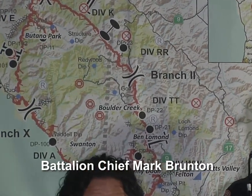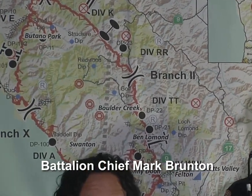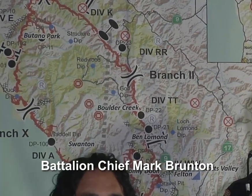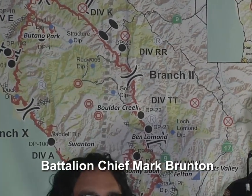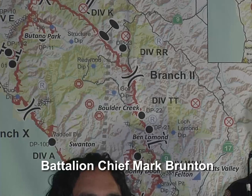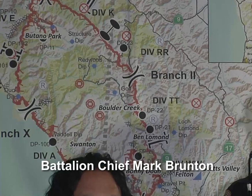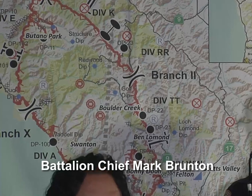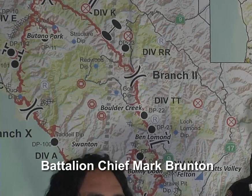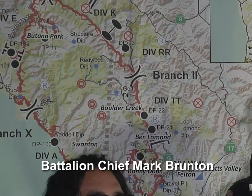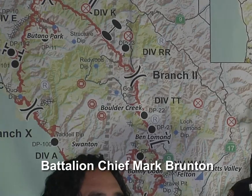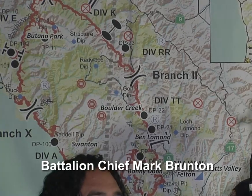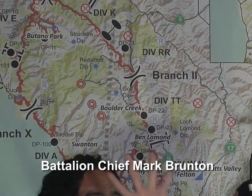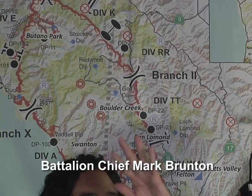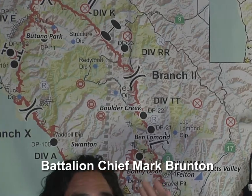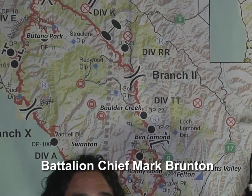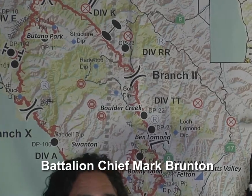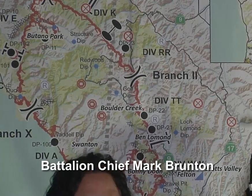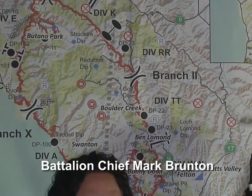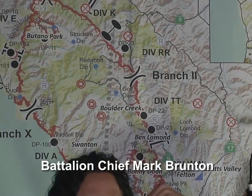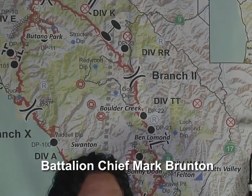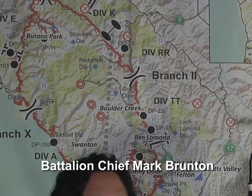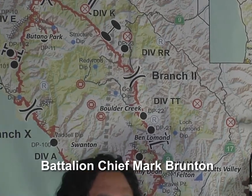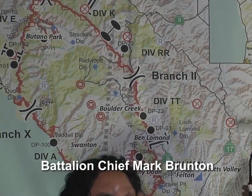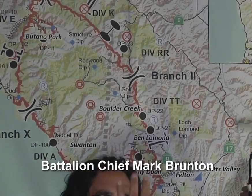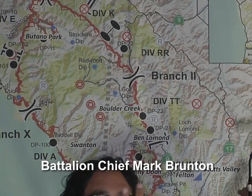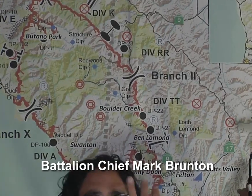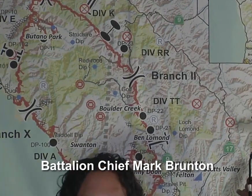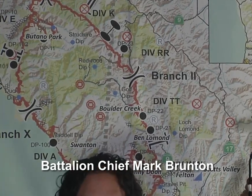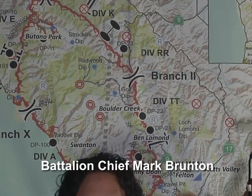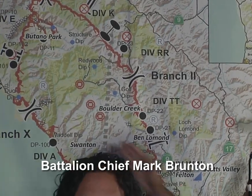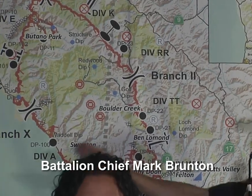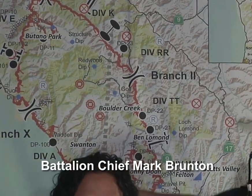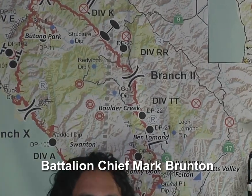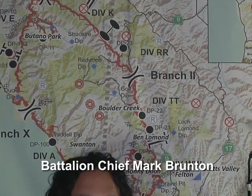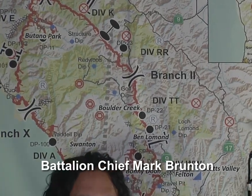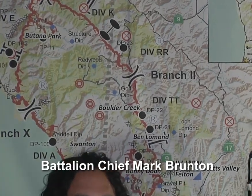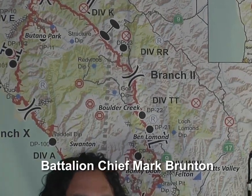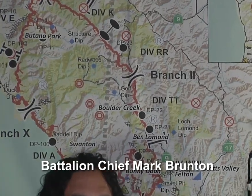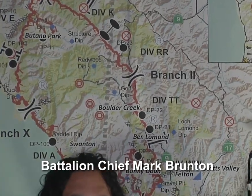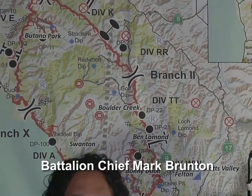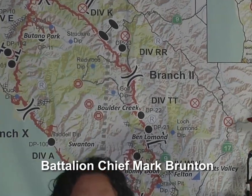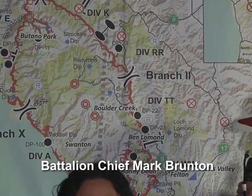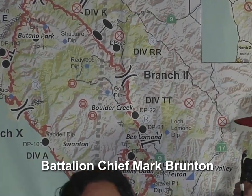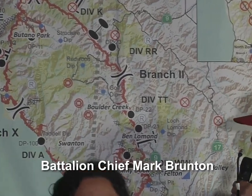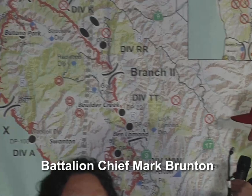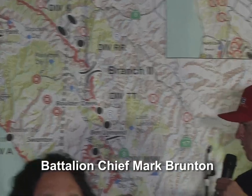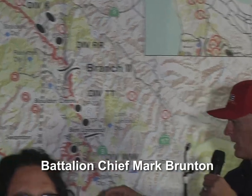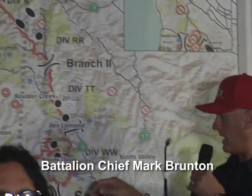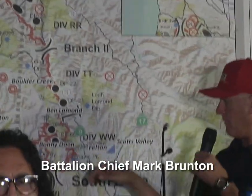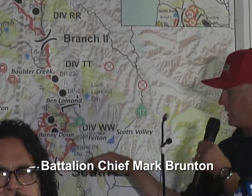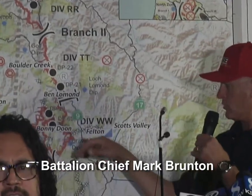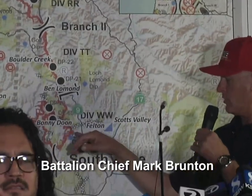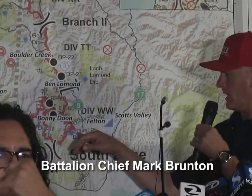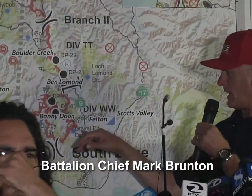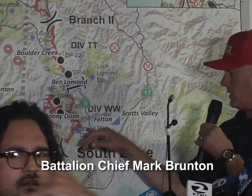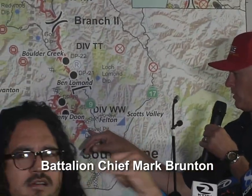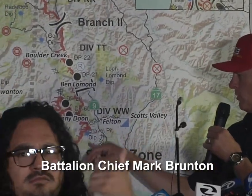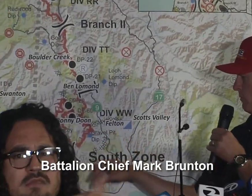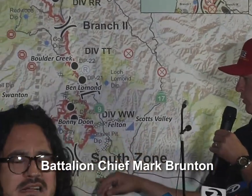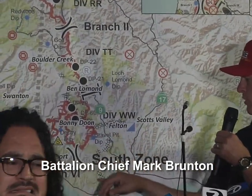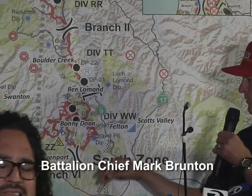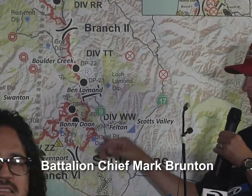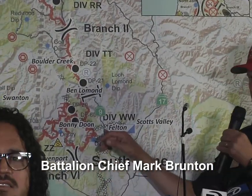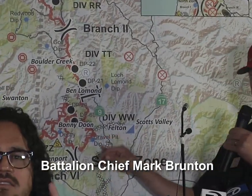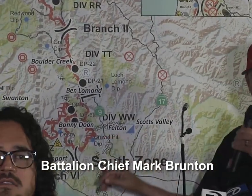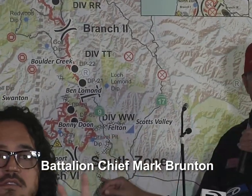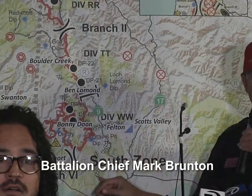after, but we do have a good control line around that community and protecting that community as well. On the south end of the fire, we have continued